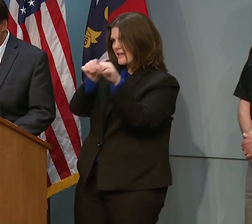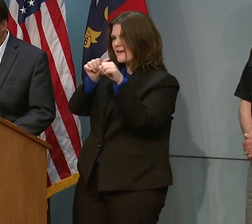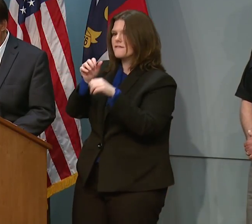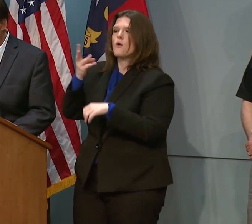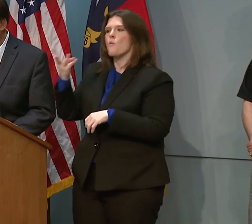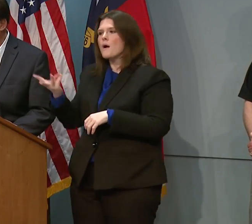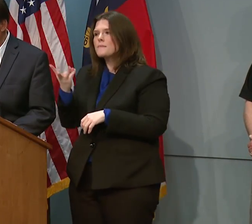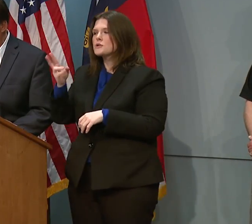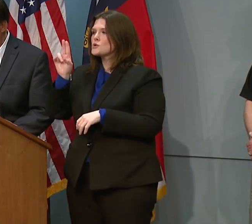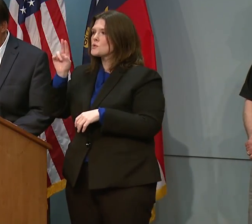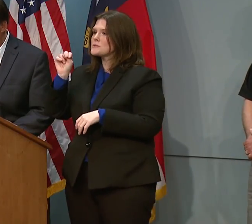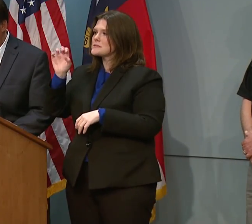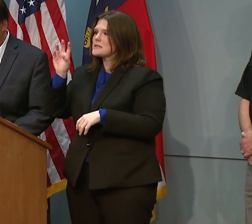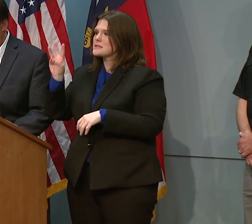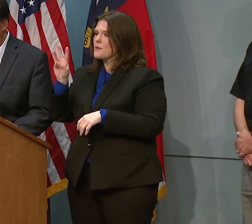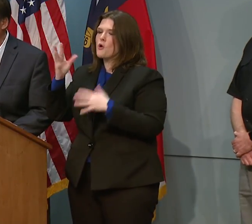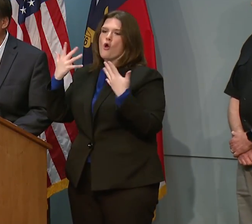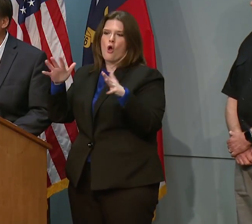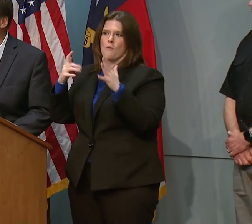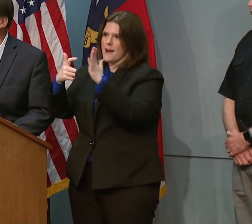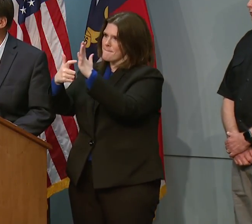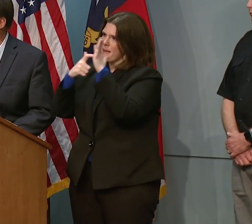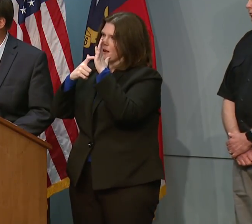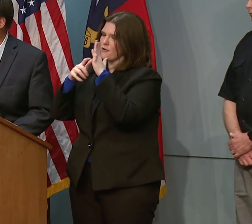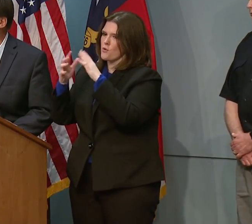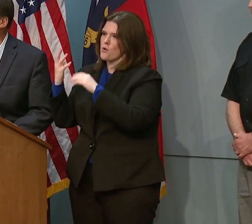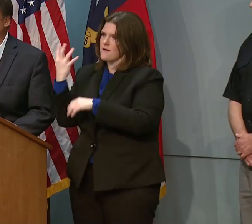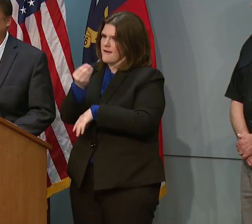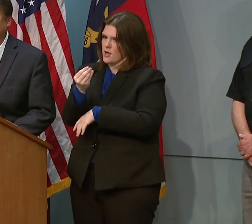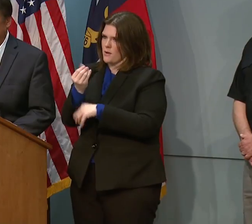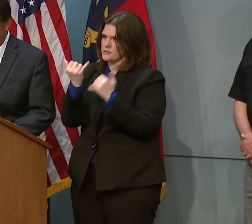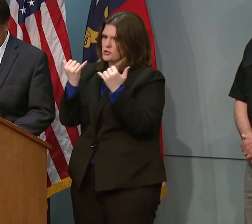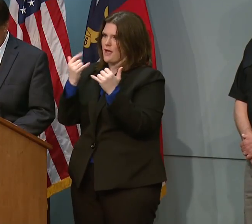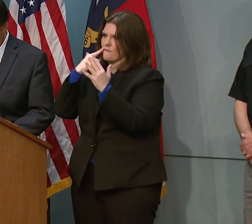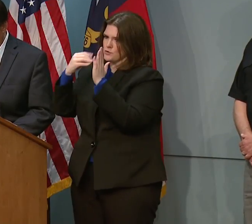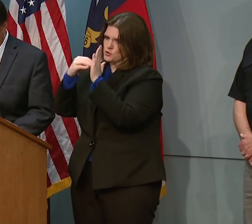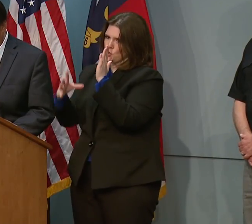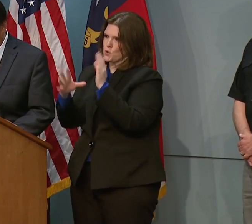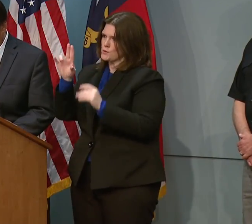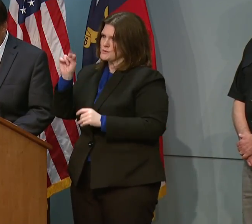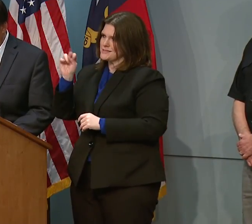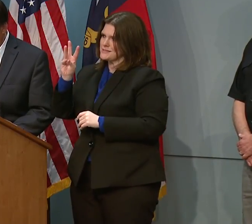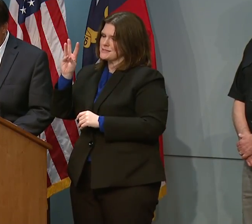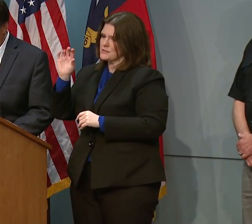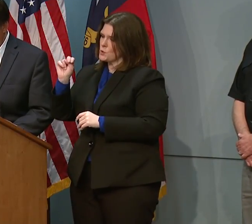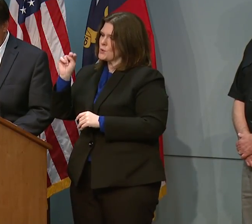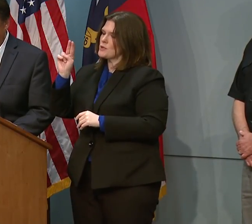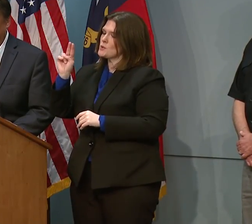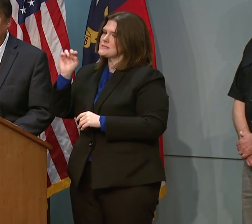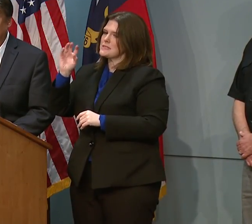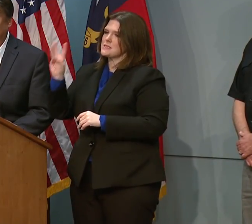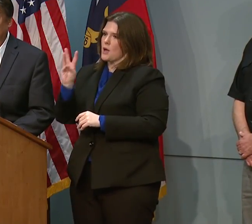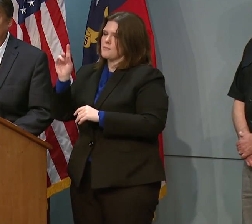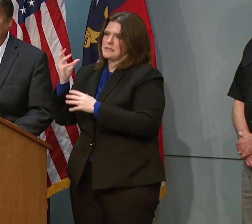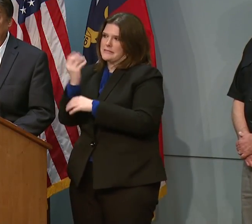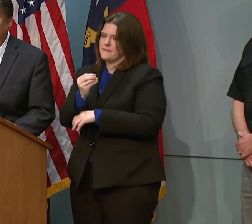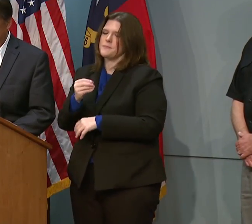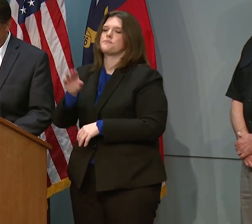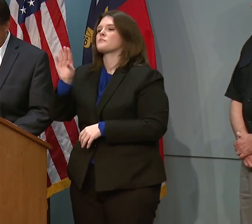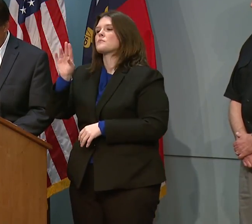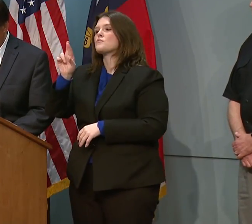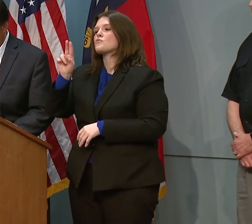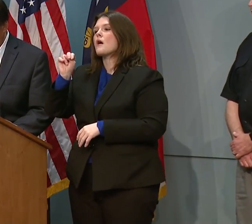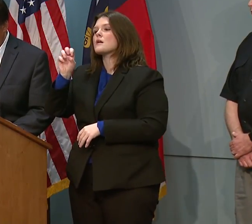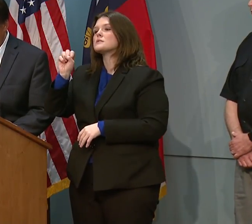Wilmington, UNCW, already mandatory evacuation is still in effect for the students at UNCW. In Brunswick County, which is our greatest